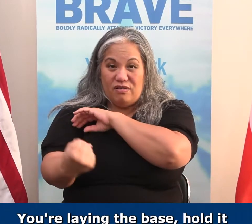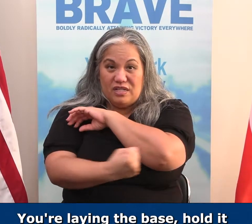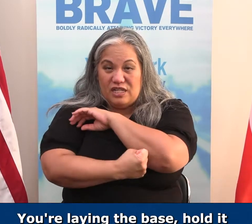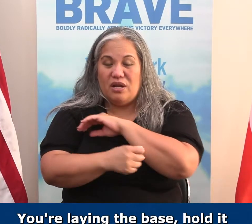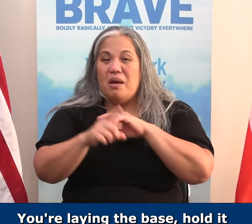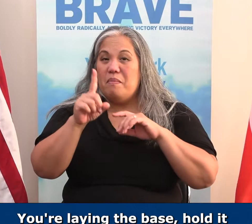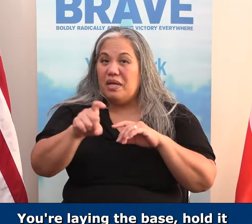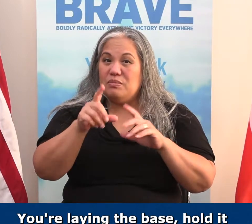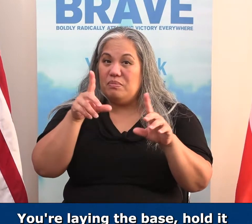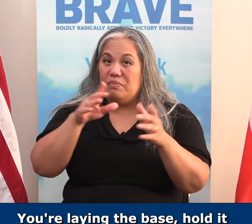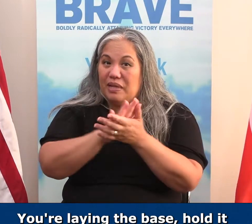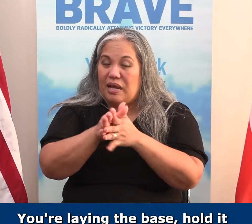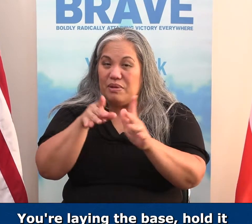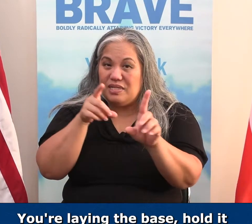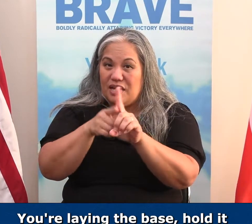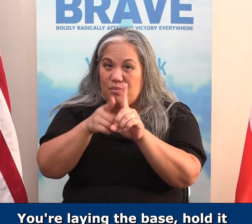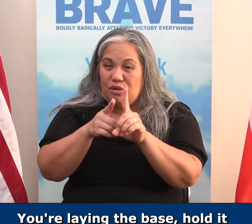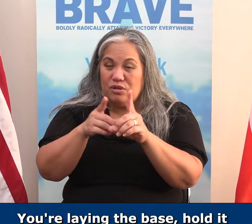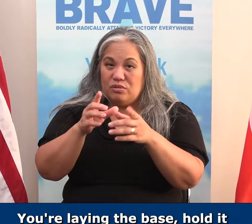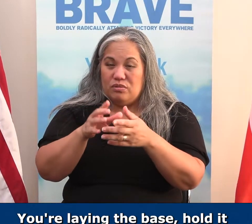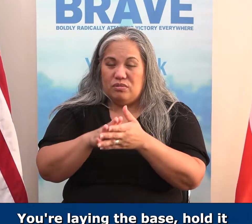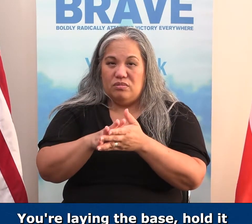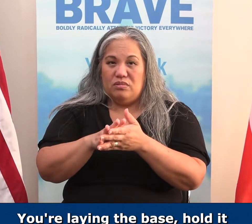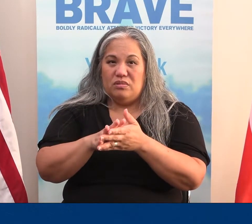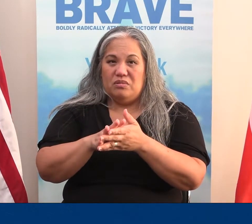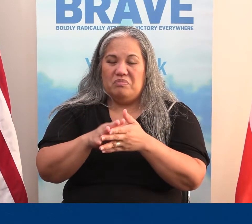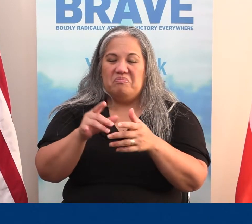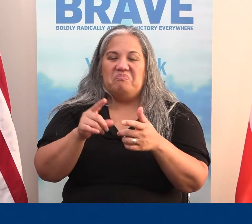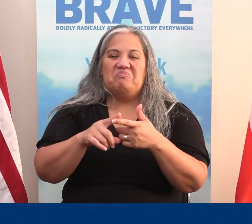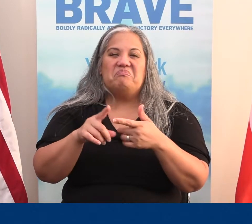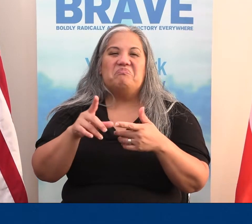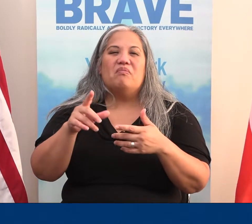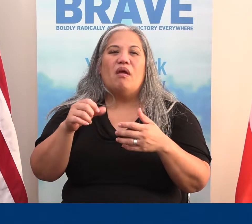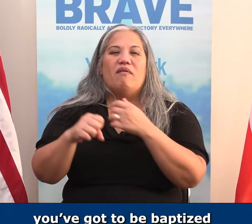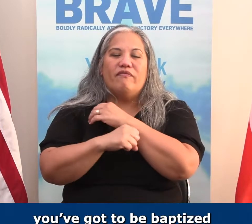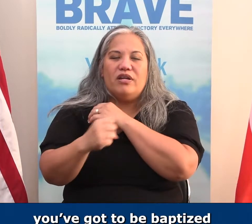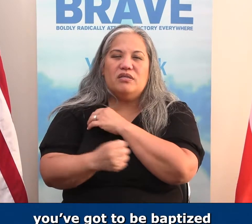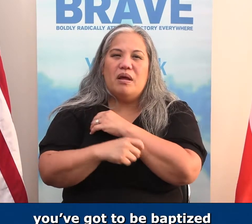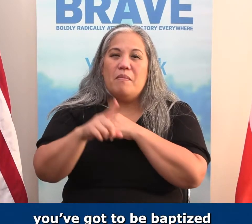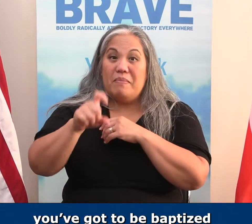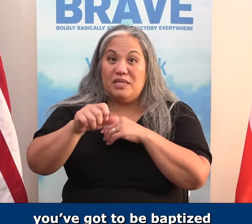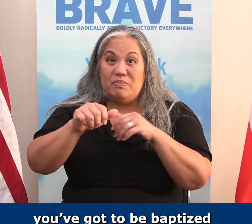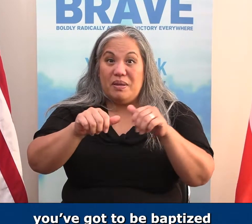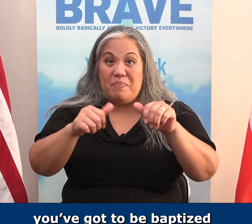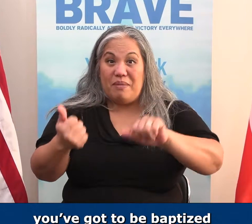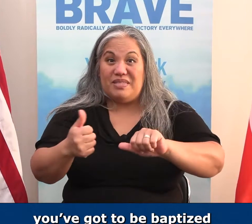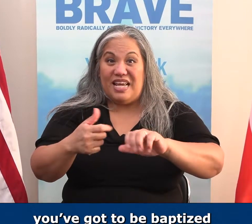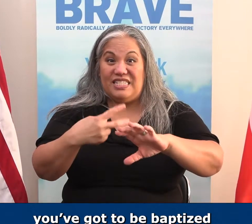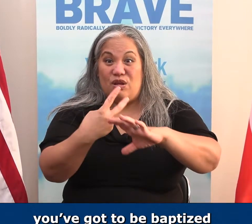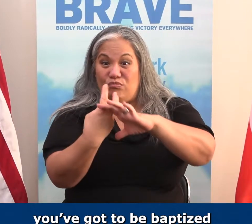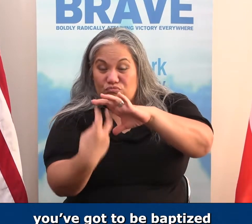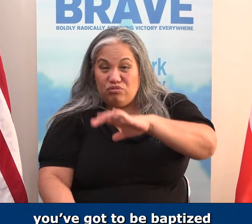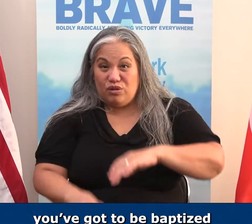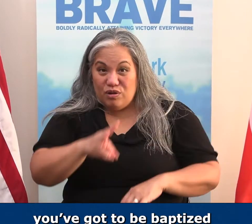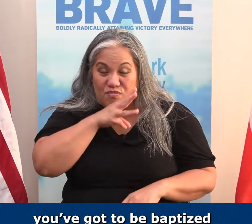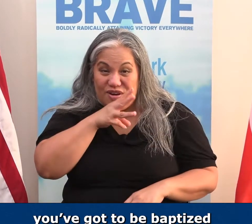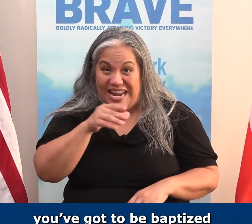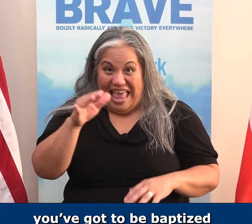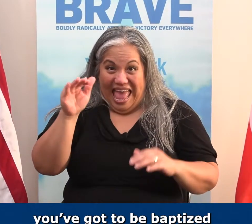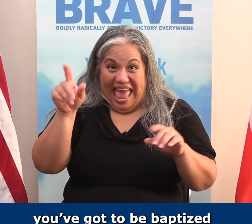You're laying the base, hold it, that you've got to be a disciple to be a Christian. You're laying the base that you've got to be baptized and immersed in water as